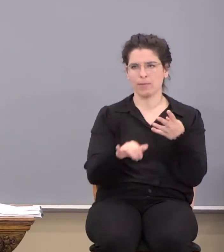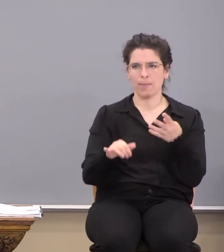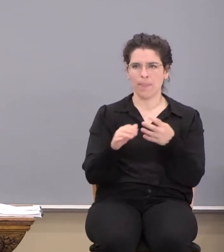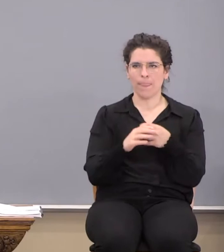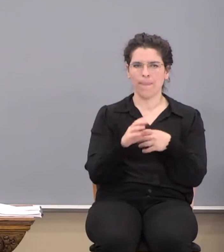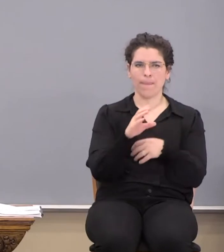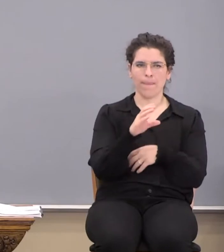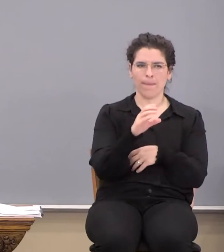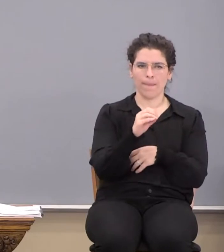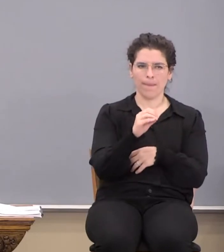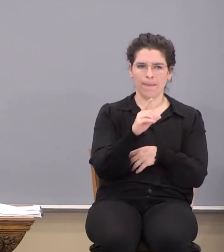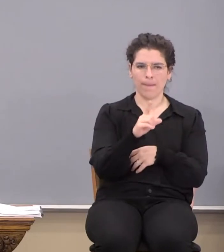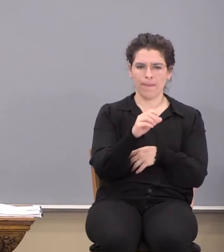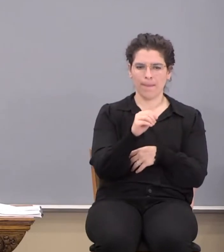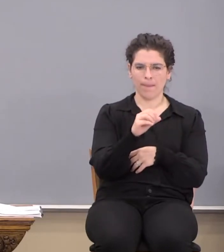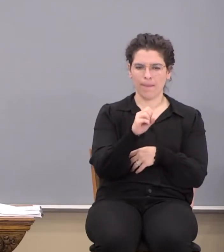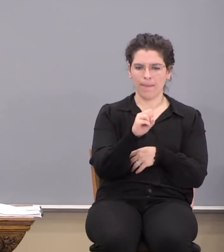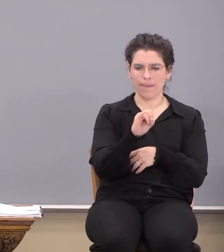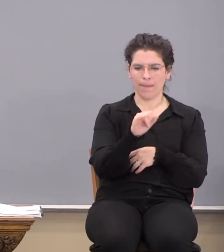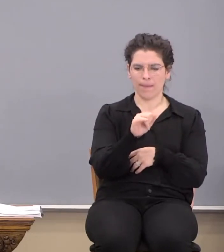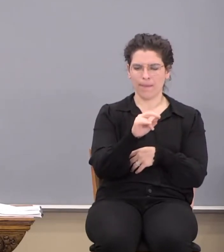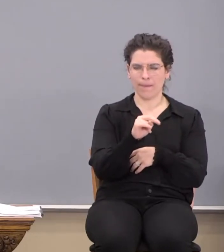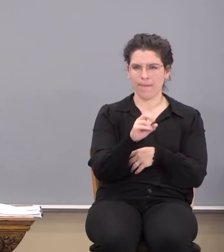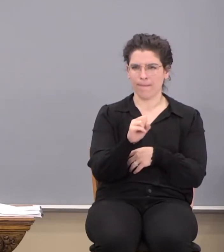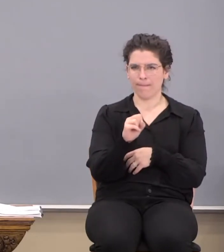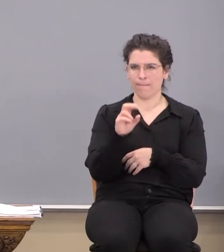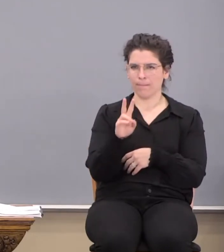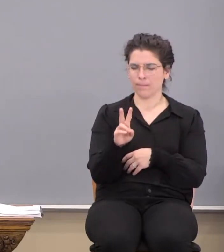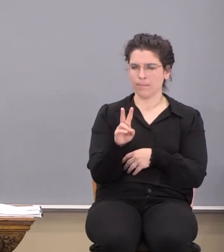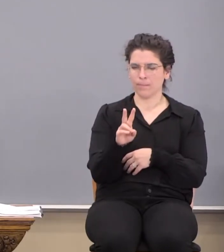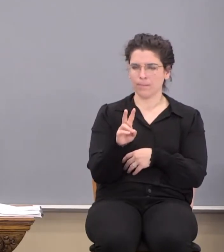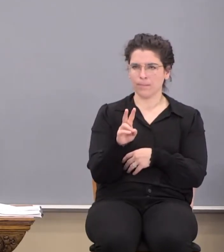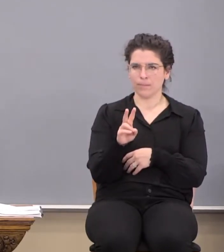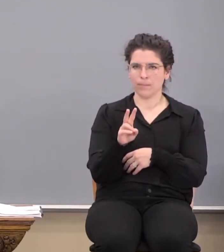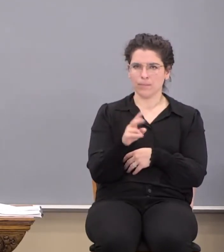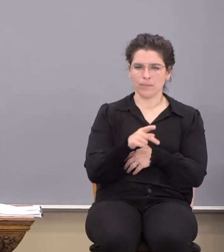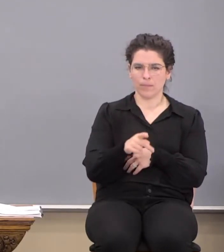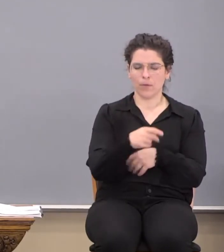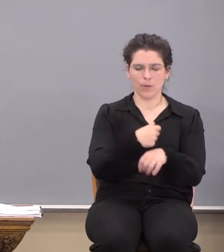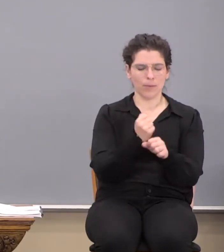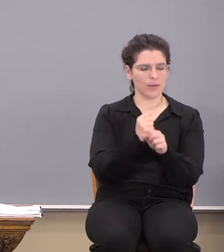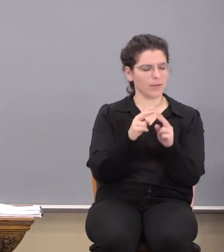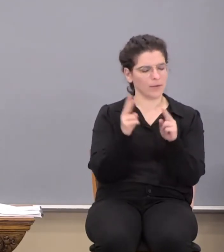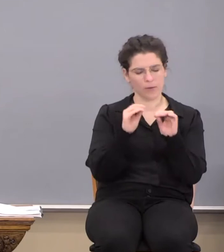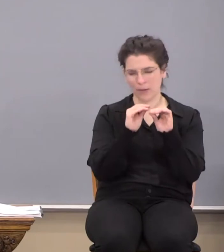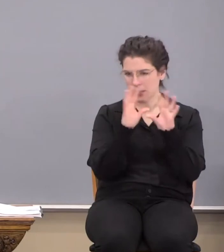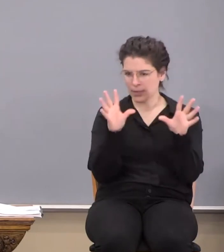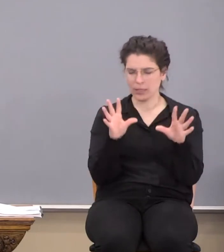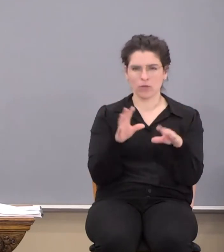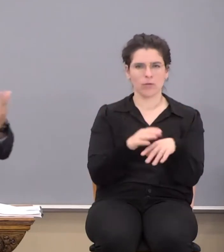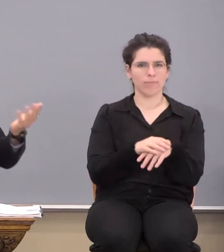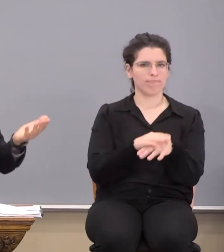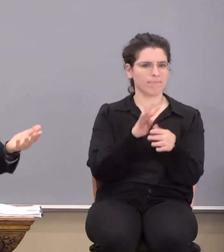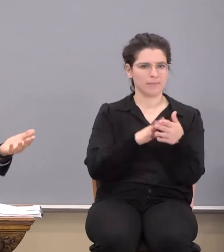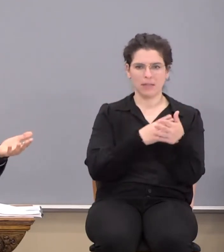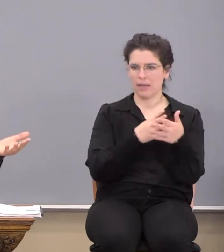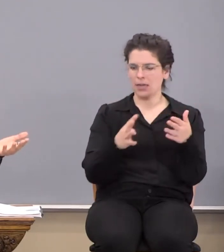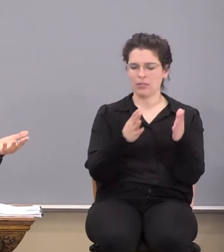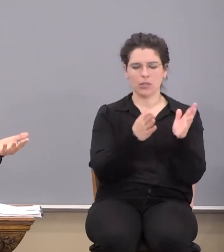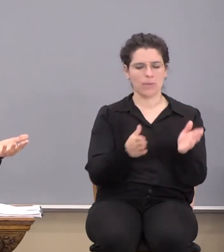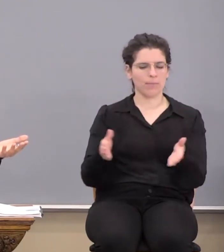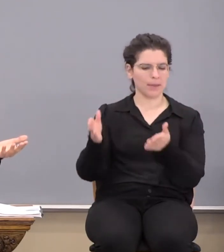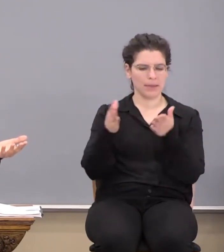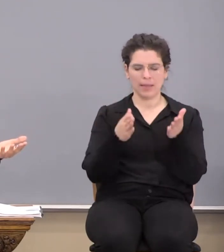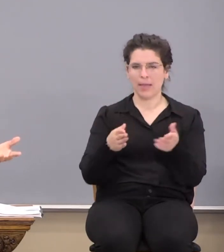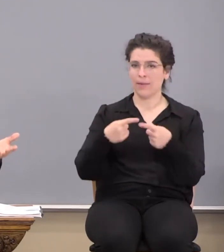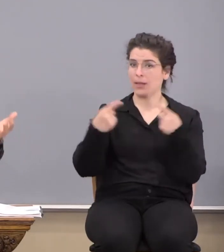Here in Colossians 2, you're going to see that Paul makes it very clear. He lays out the plan of the